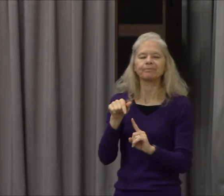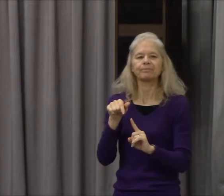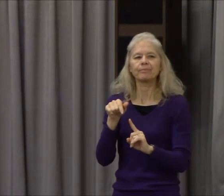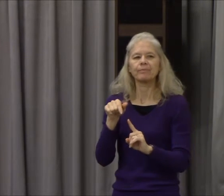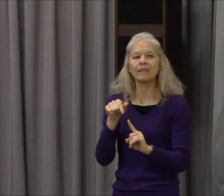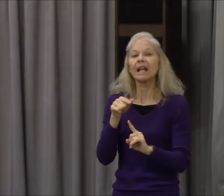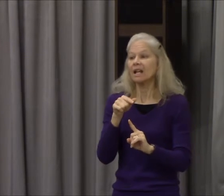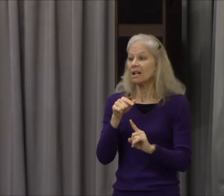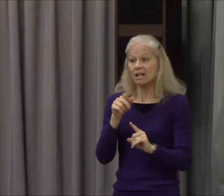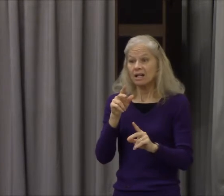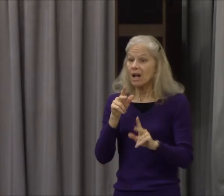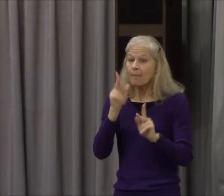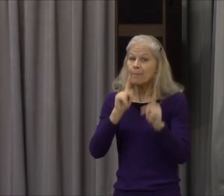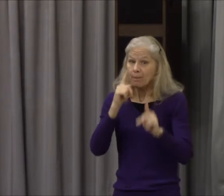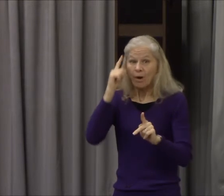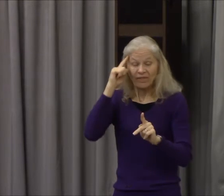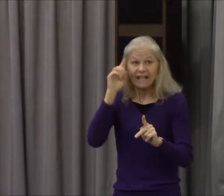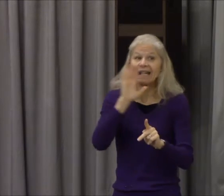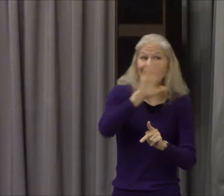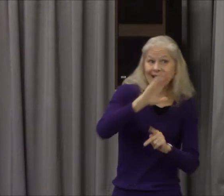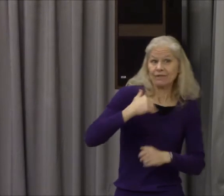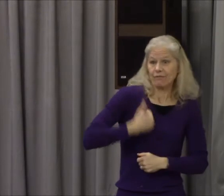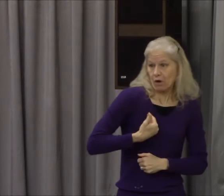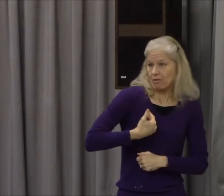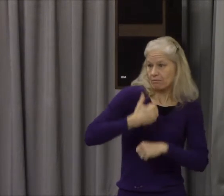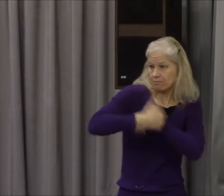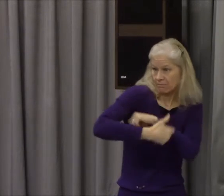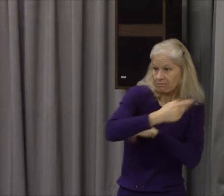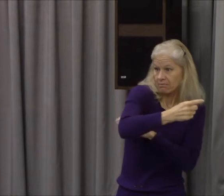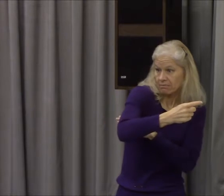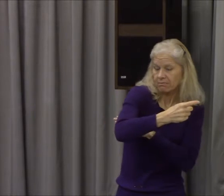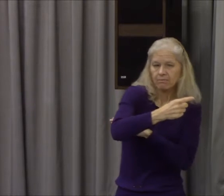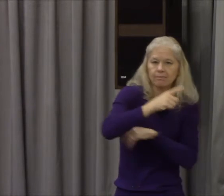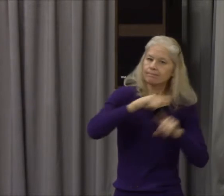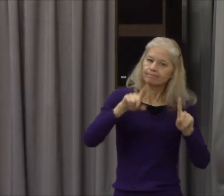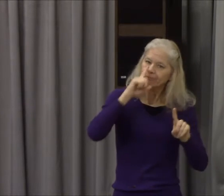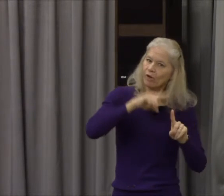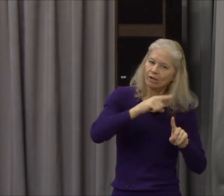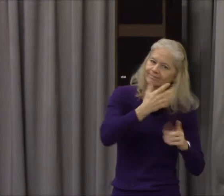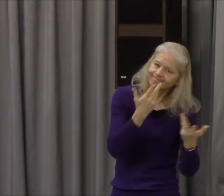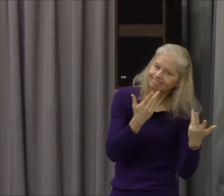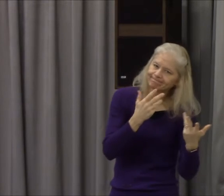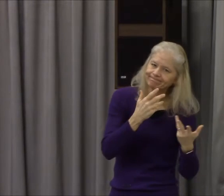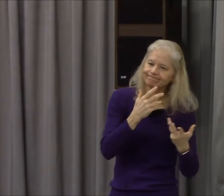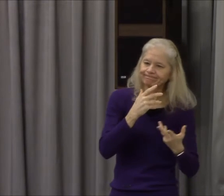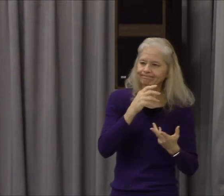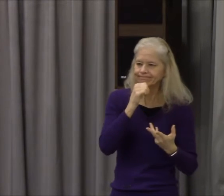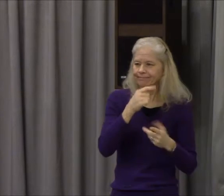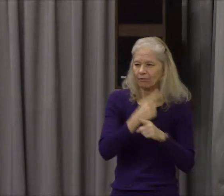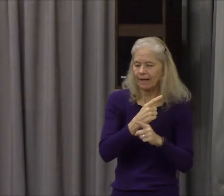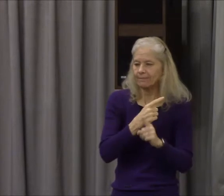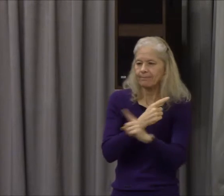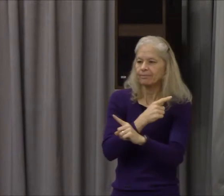with guilt and published with most exquisite tortures the persons commonly called Christians